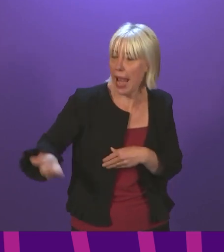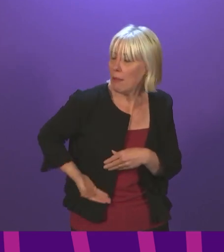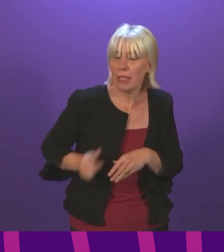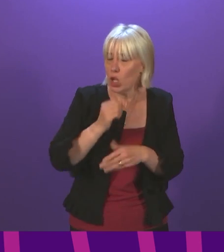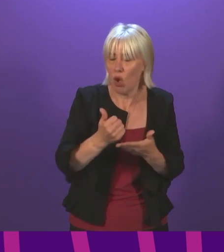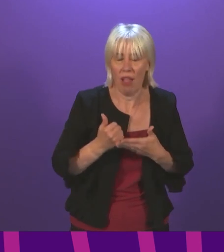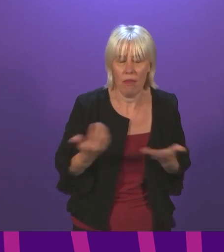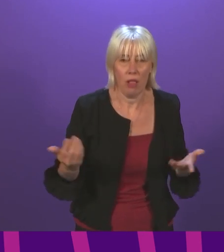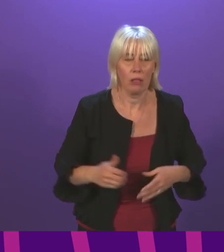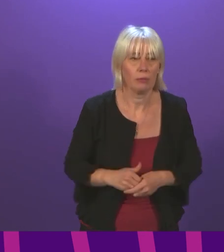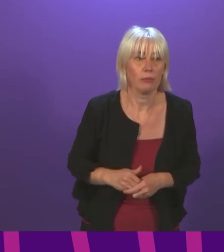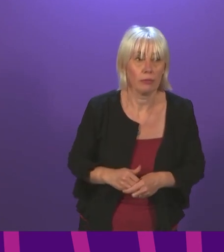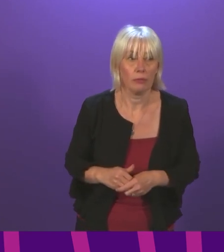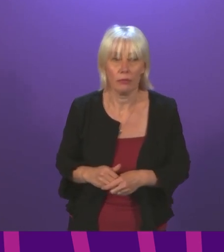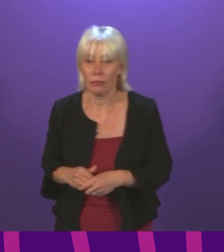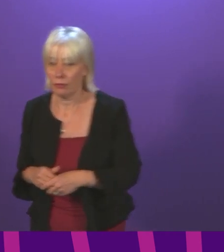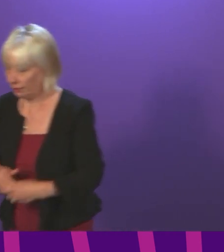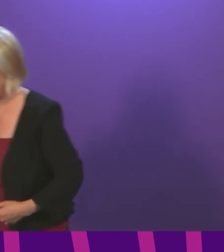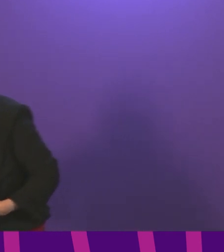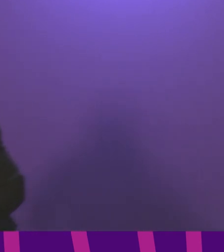favours. Anna Sarwar.